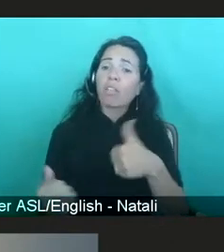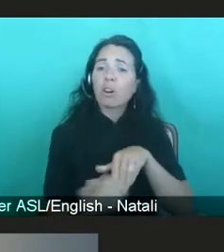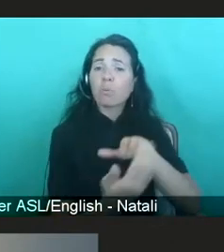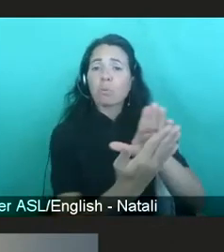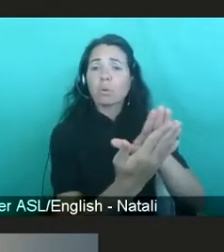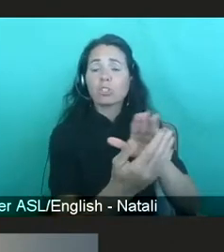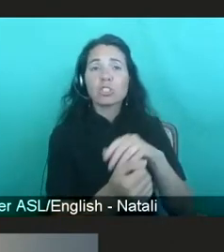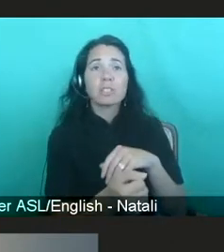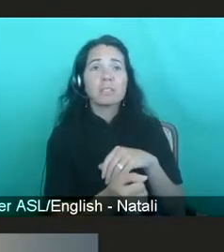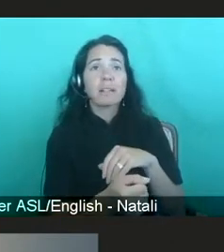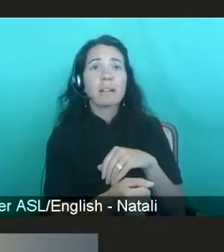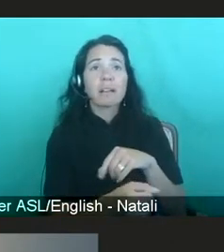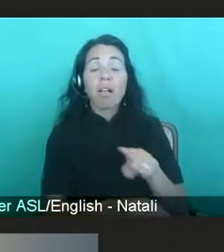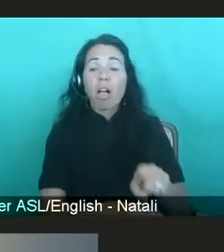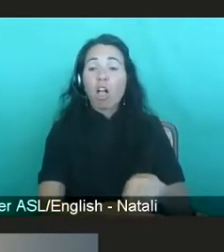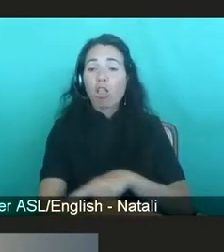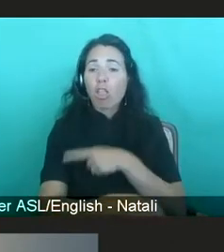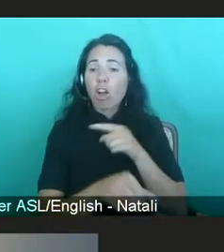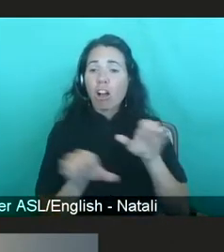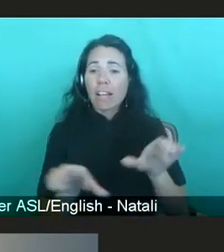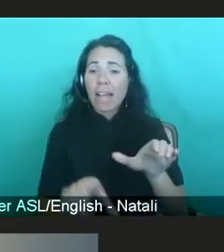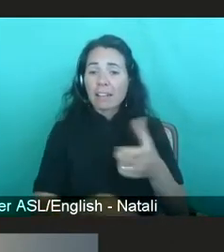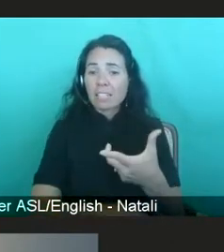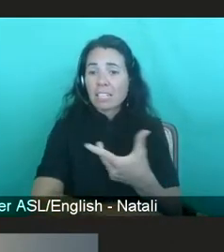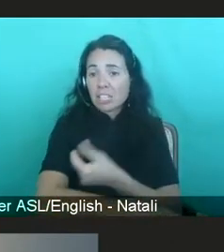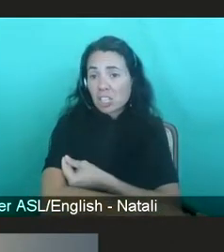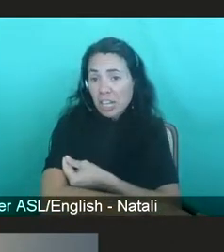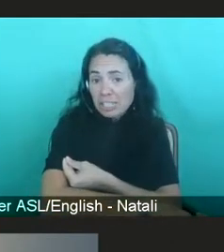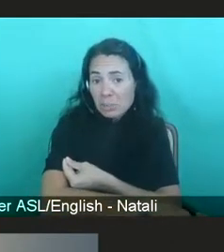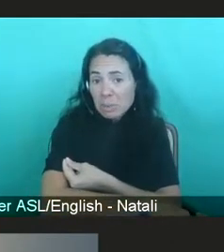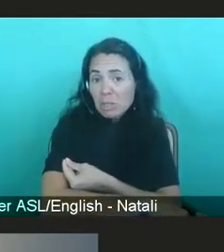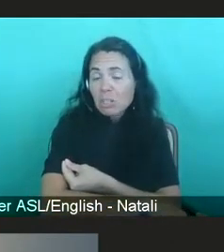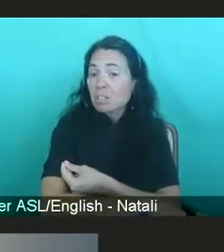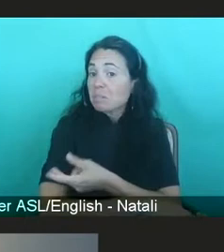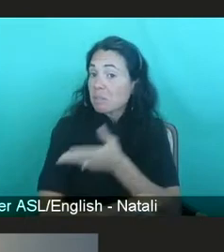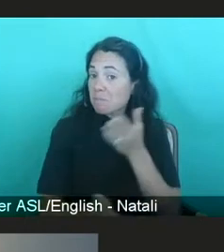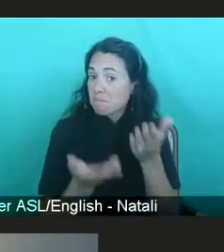-acting injectable PrEP, which is potentially forthcoming,